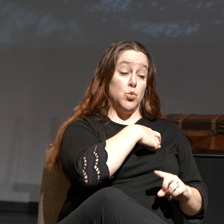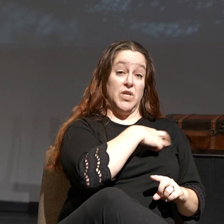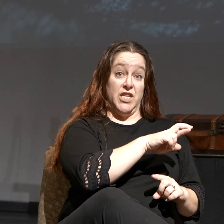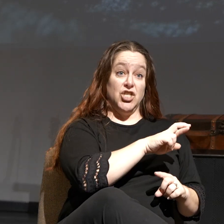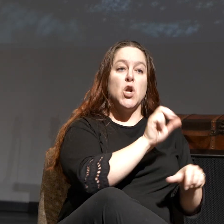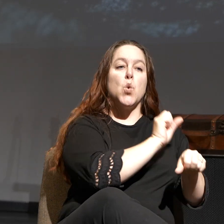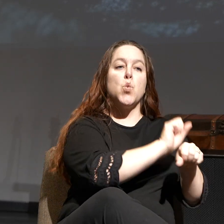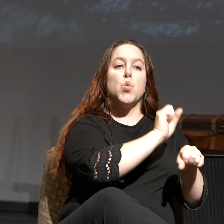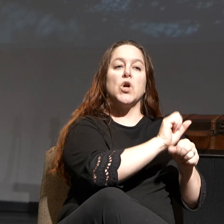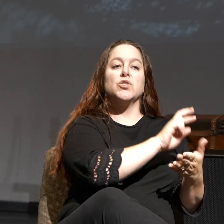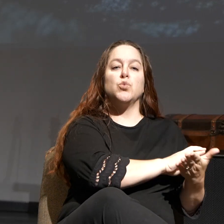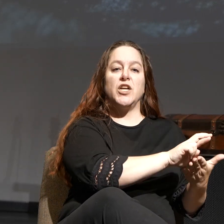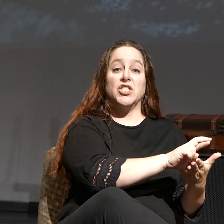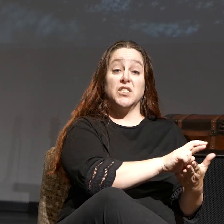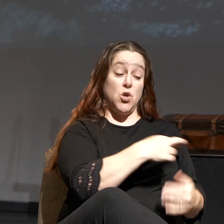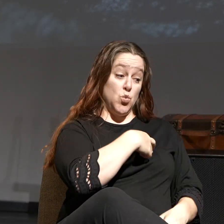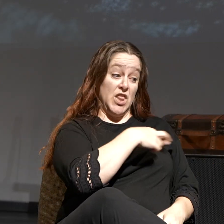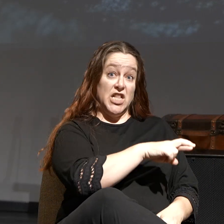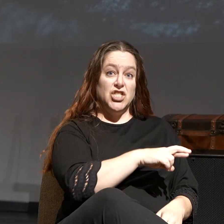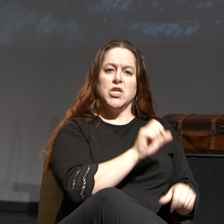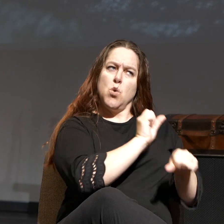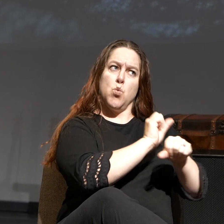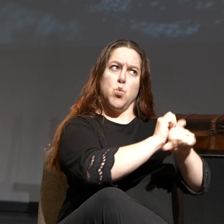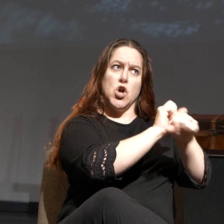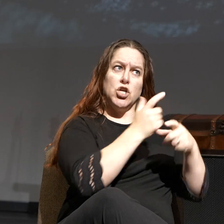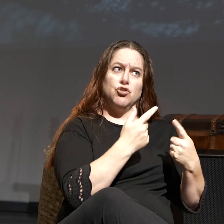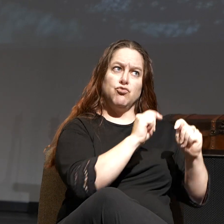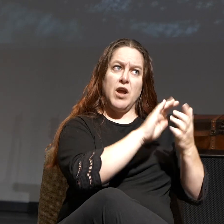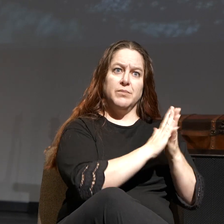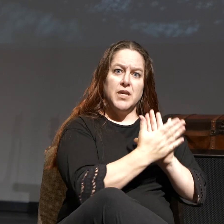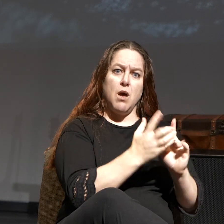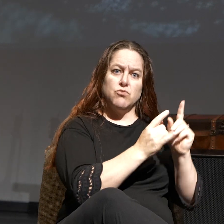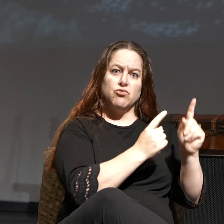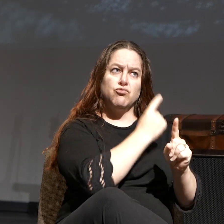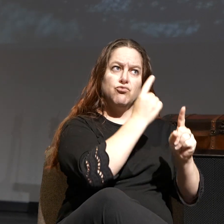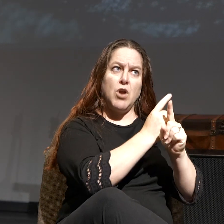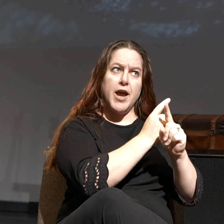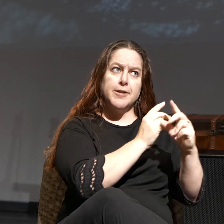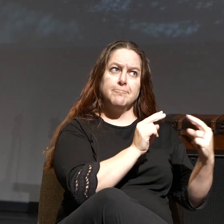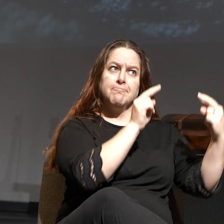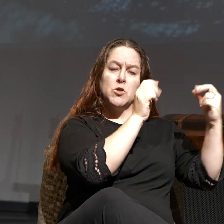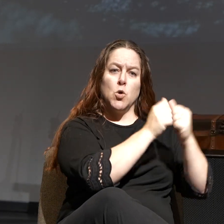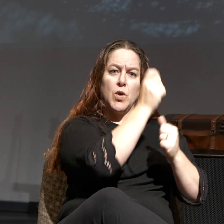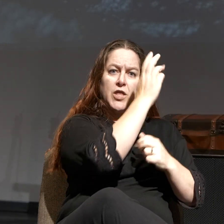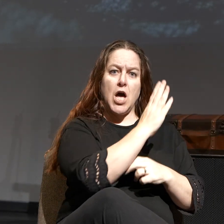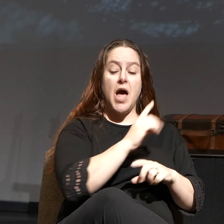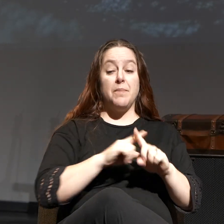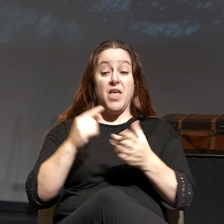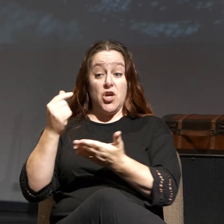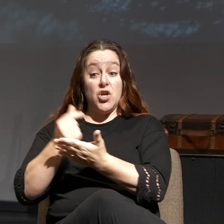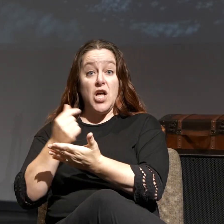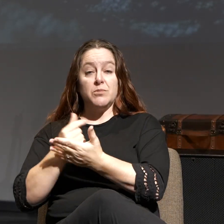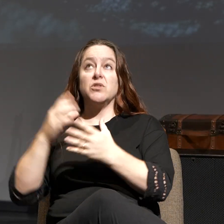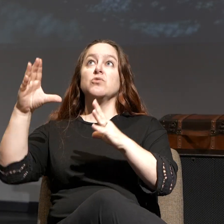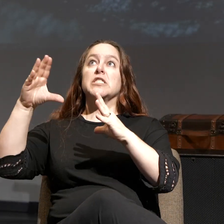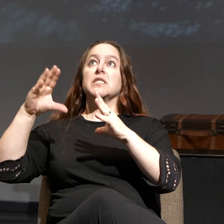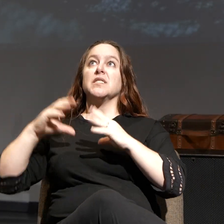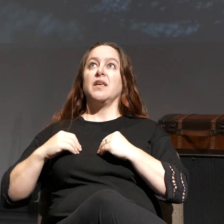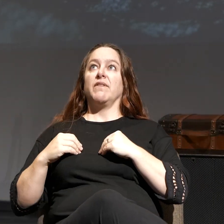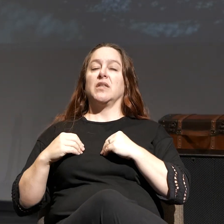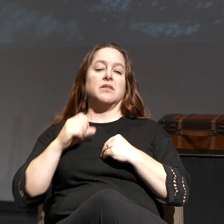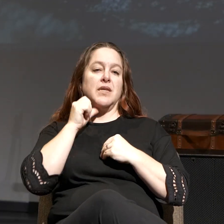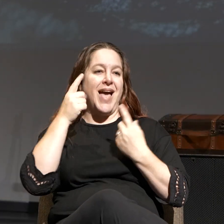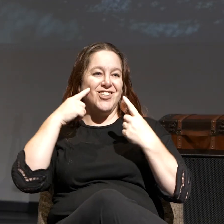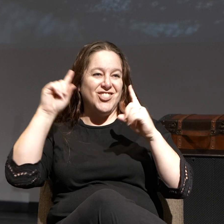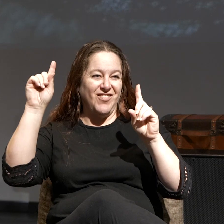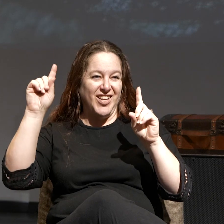righteousness. In religion, you work to be right with God. In the gospel, you receive it. You don't achieve it.